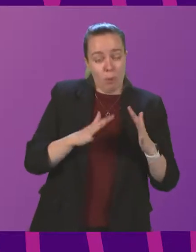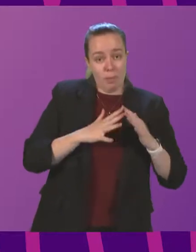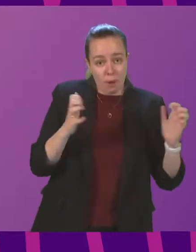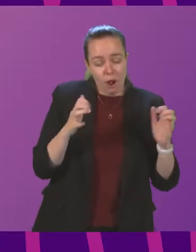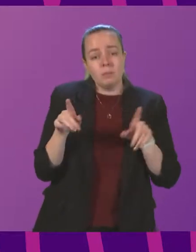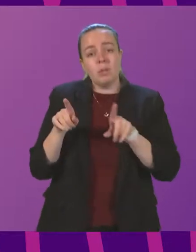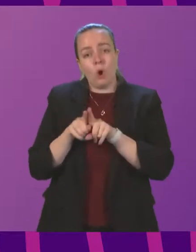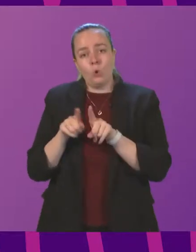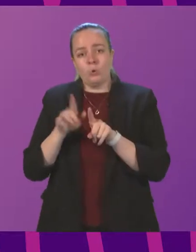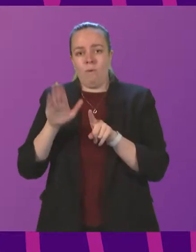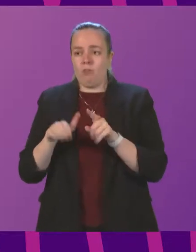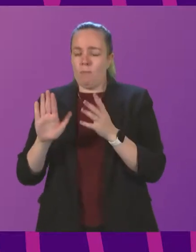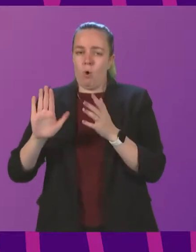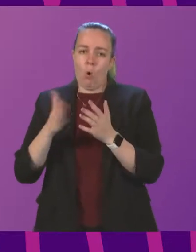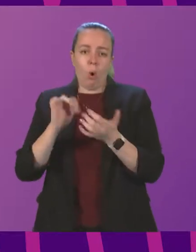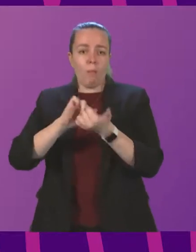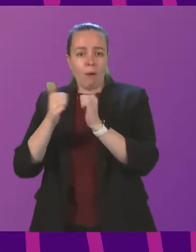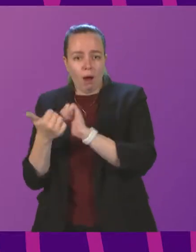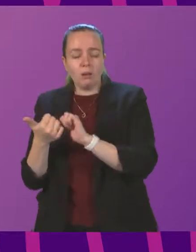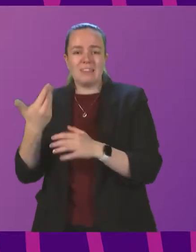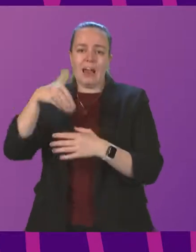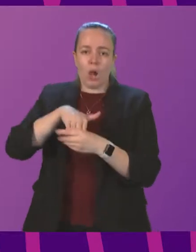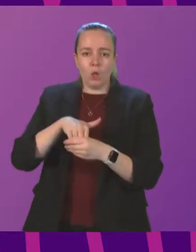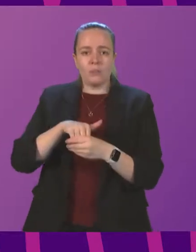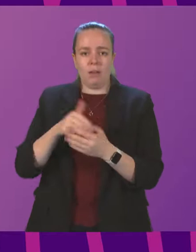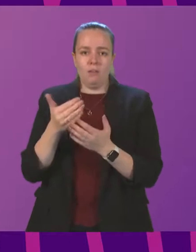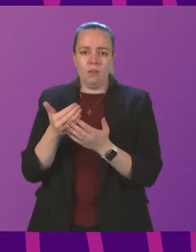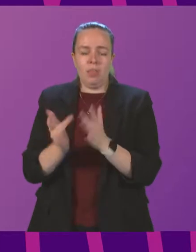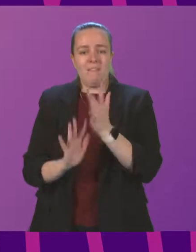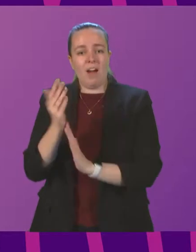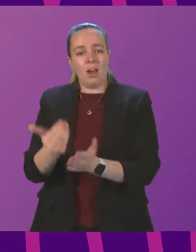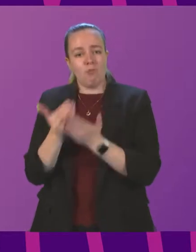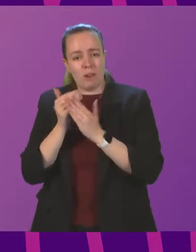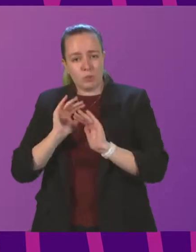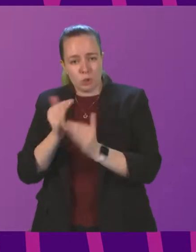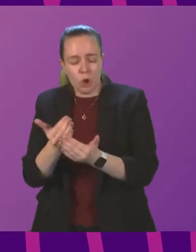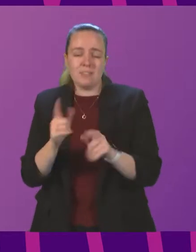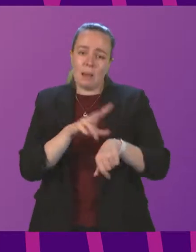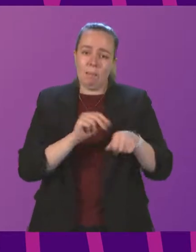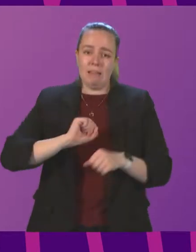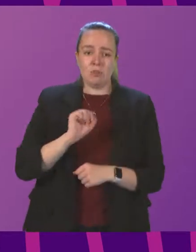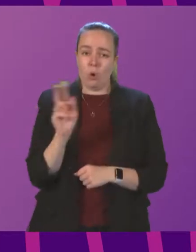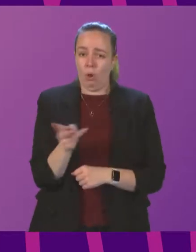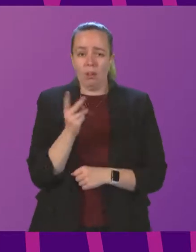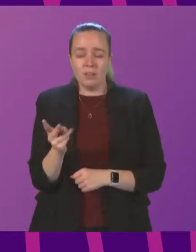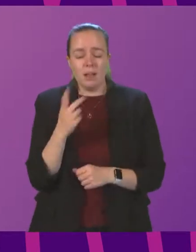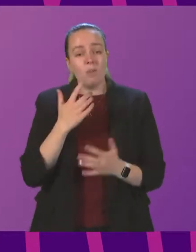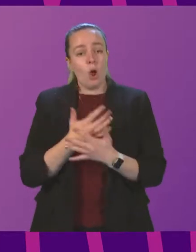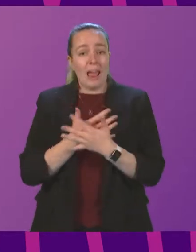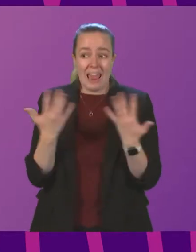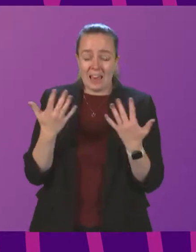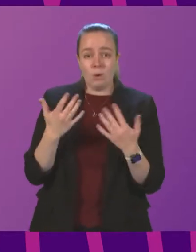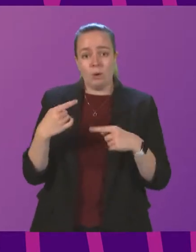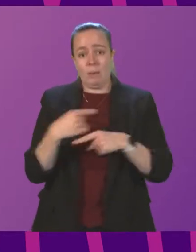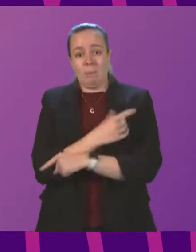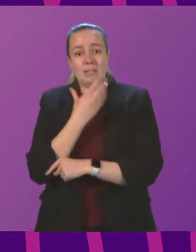and also from all of our partners, including the Scottish Fire and Rescue Service and Police Scotland. And for anyone who's misusing